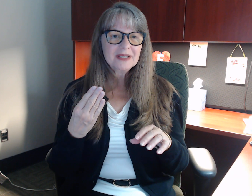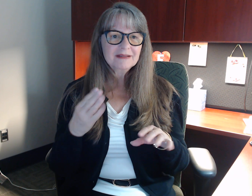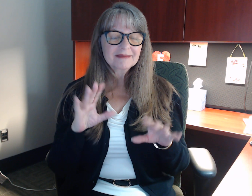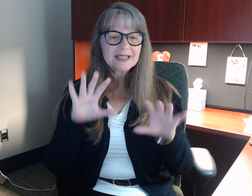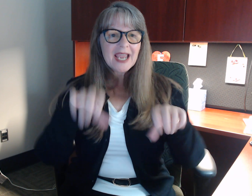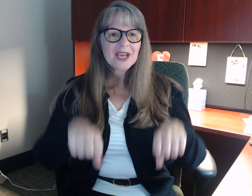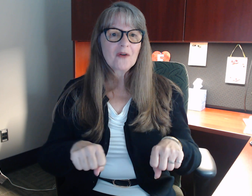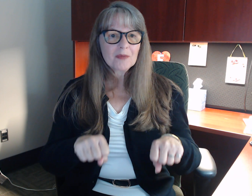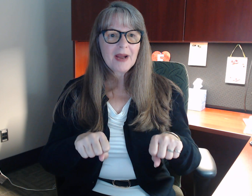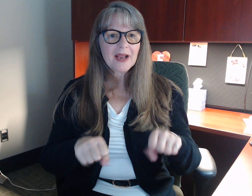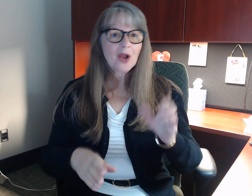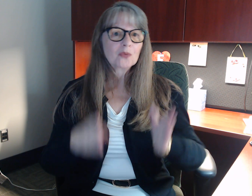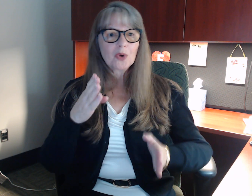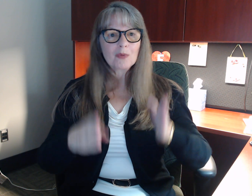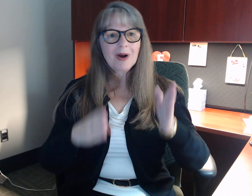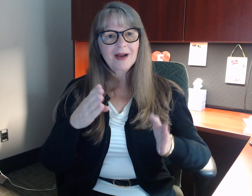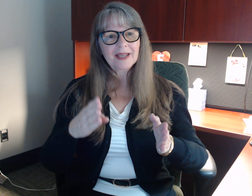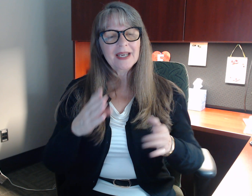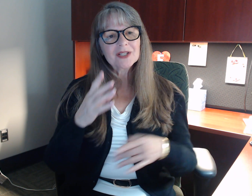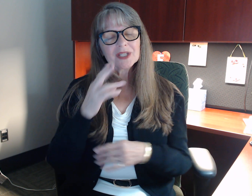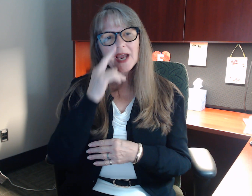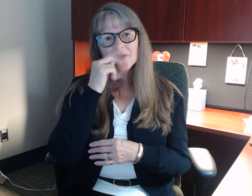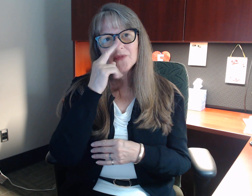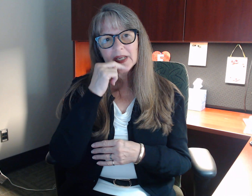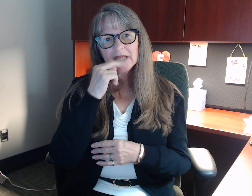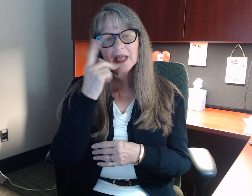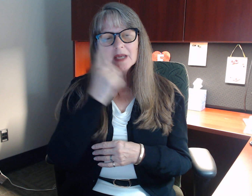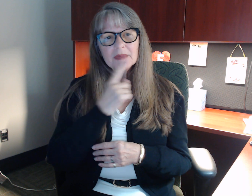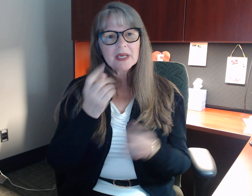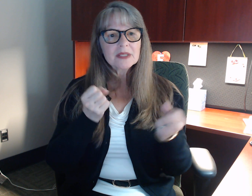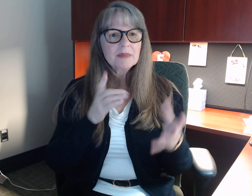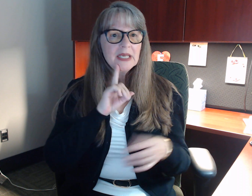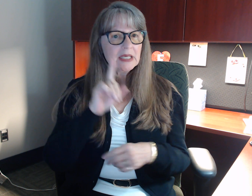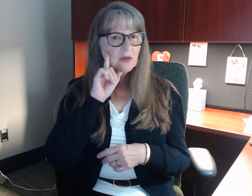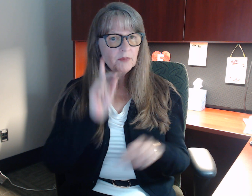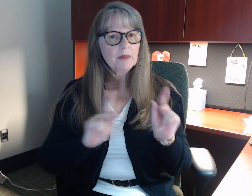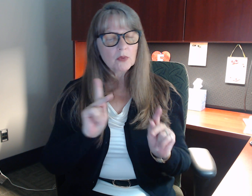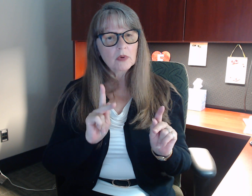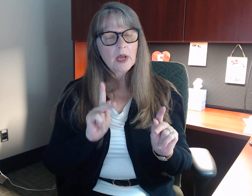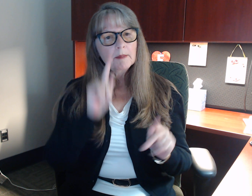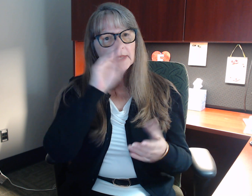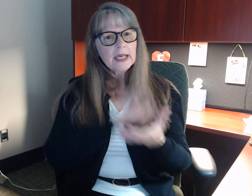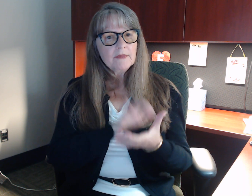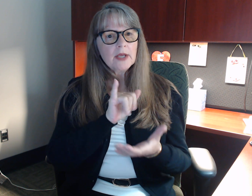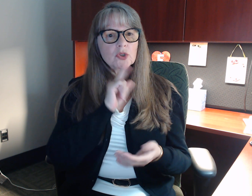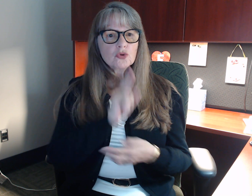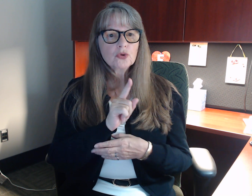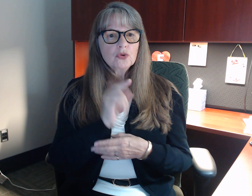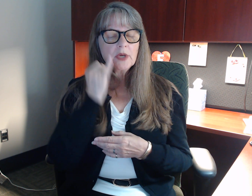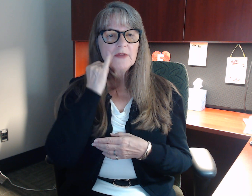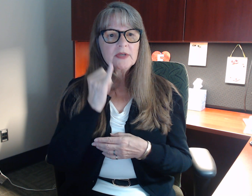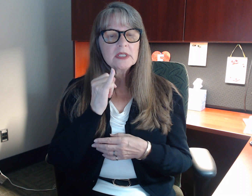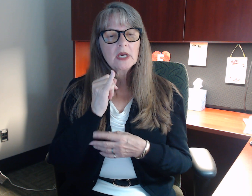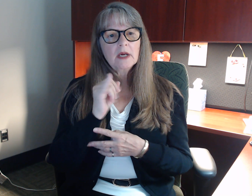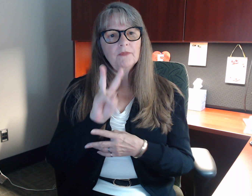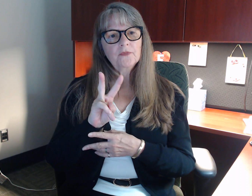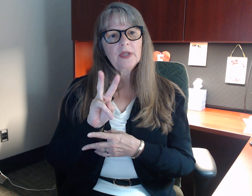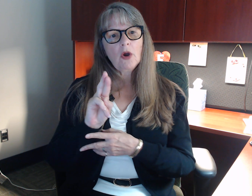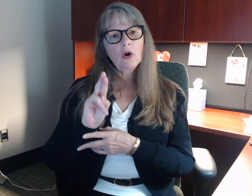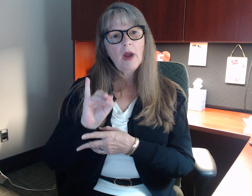taken over by a robot and it's kind of funny because many deaf people believe that's true. If it's a VRI,